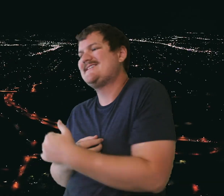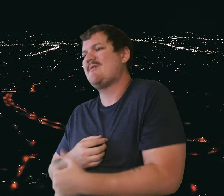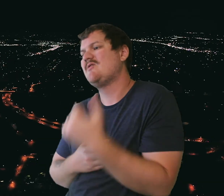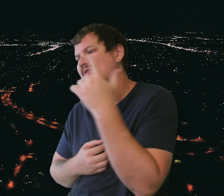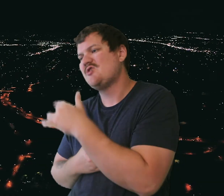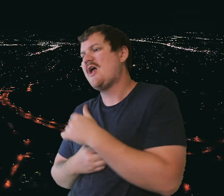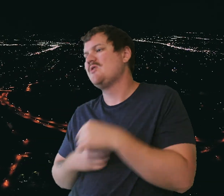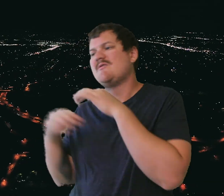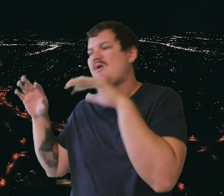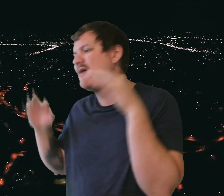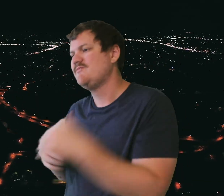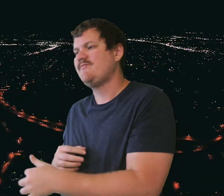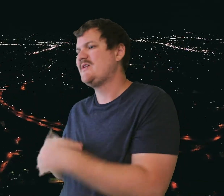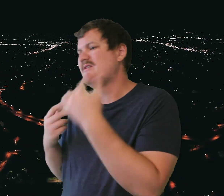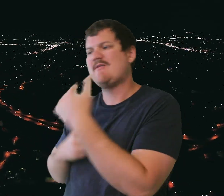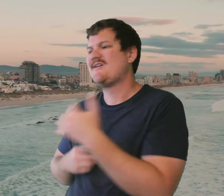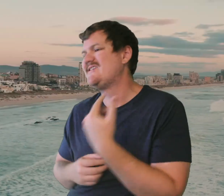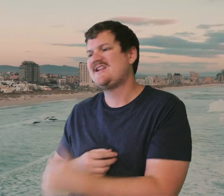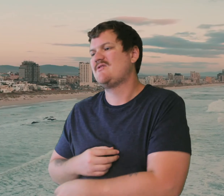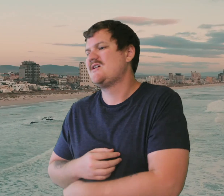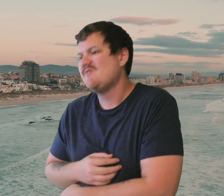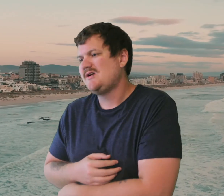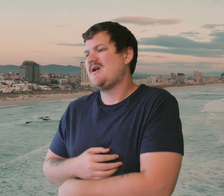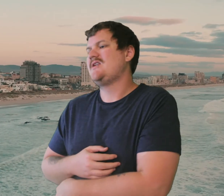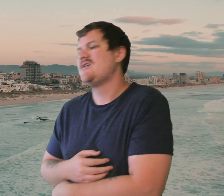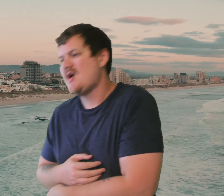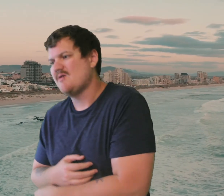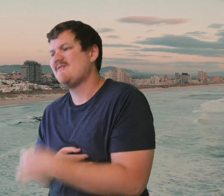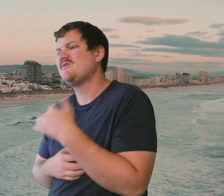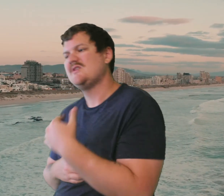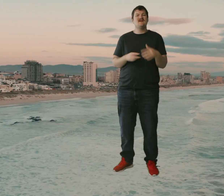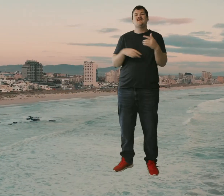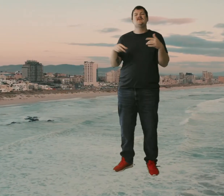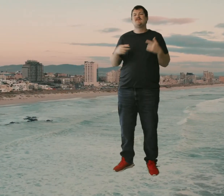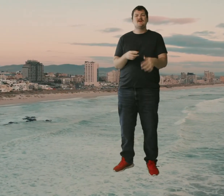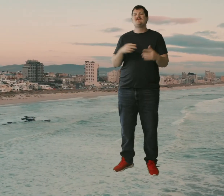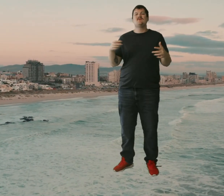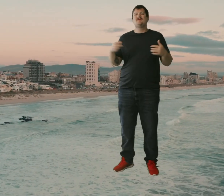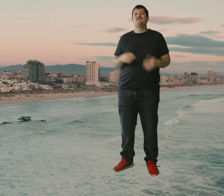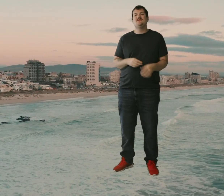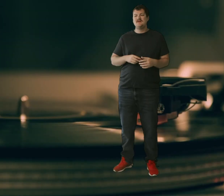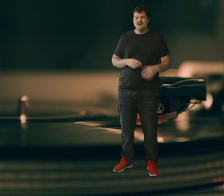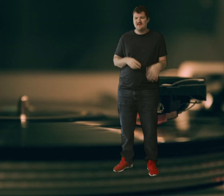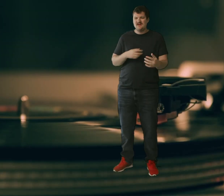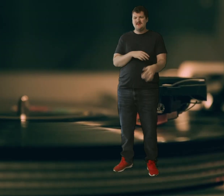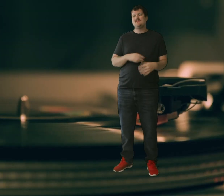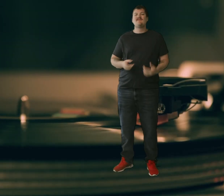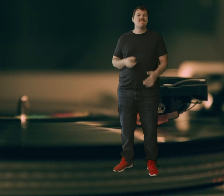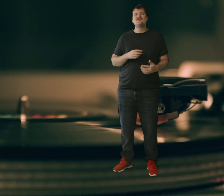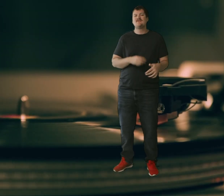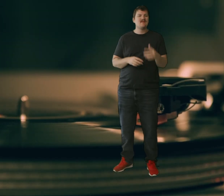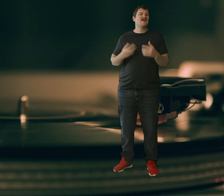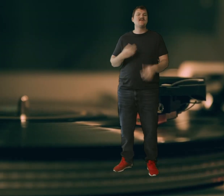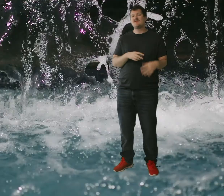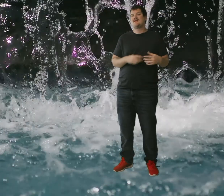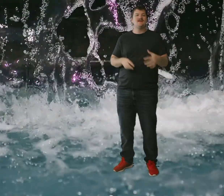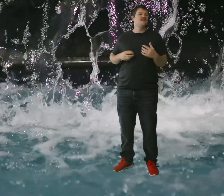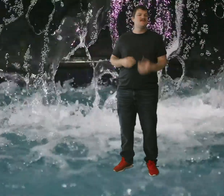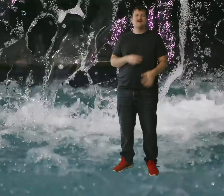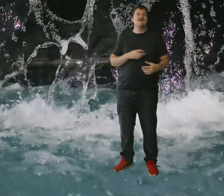stepped on, pushed around, shoved around I'll never stop or forget what happened in my head I'll make a million verses, how I never stop, even when I bled I let go of the rub of blood, but it works its way in